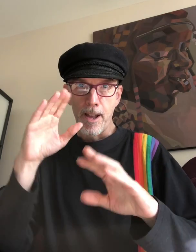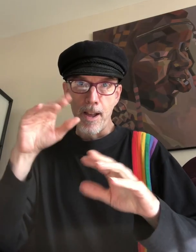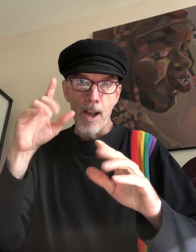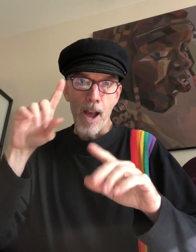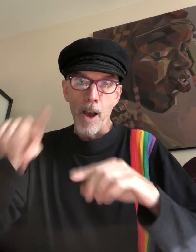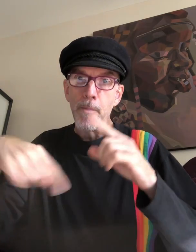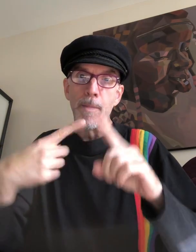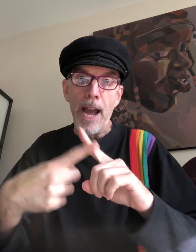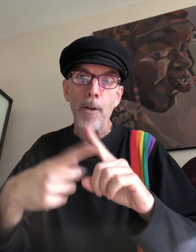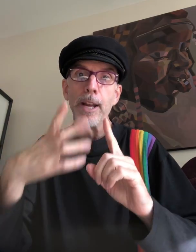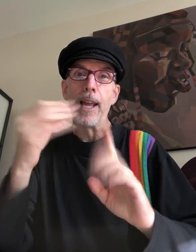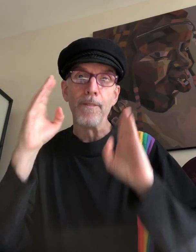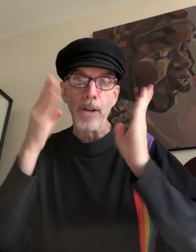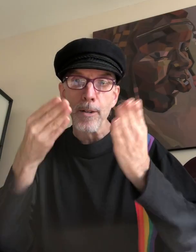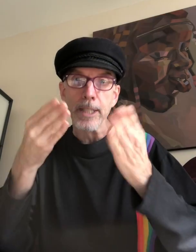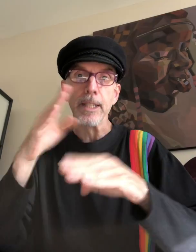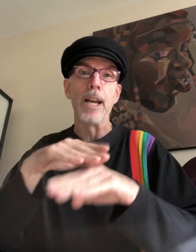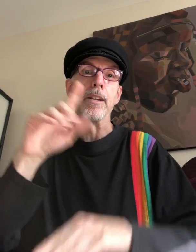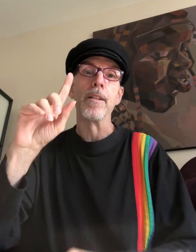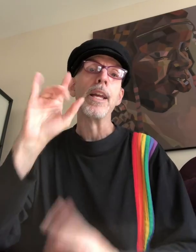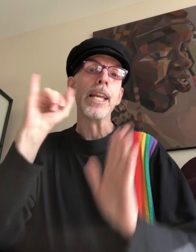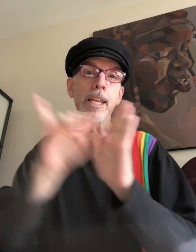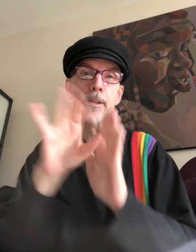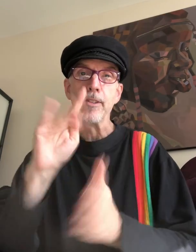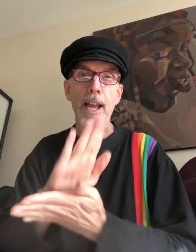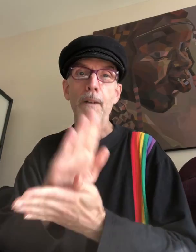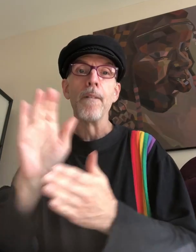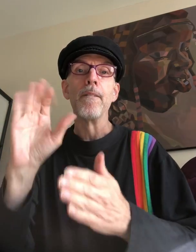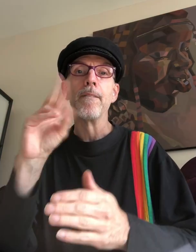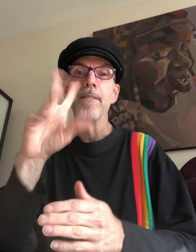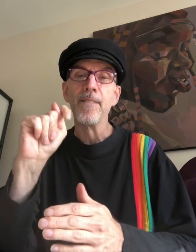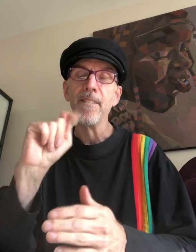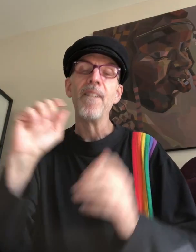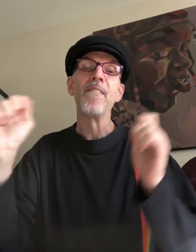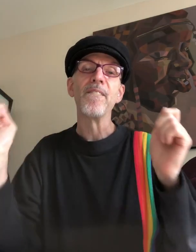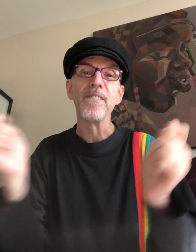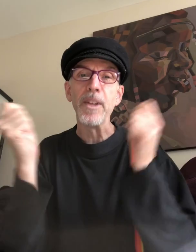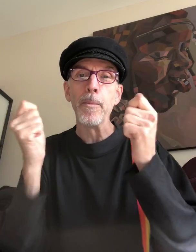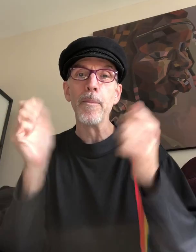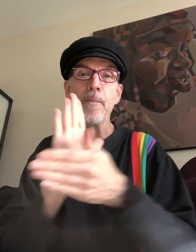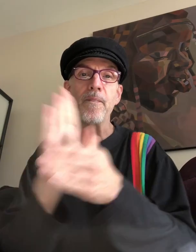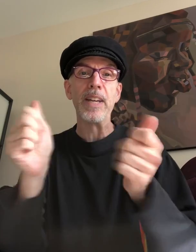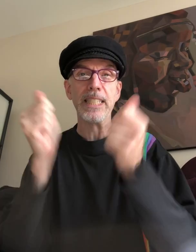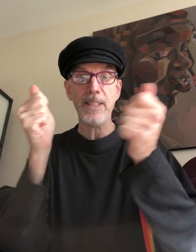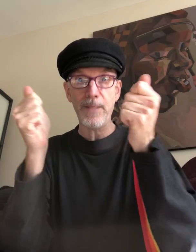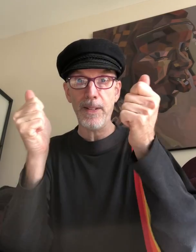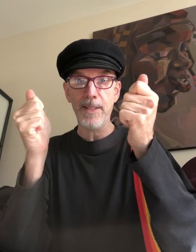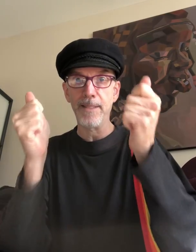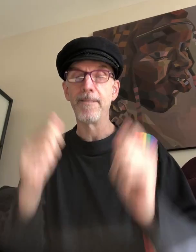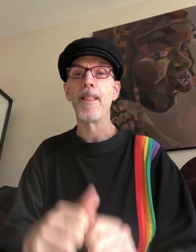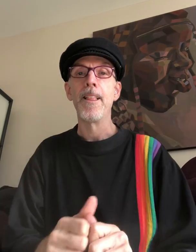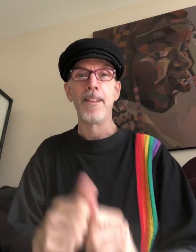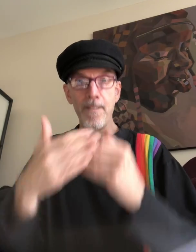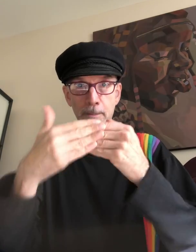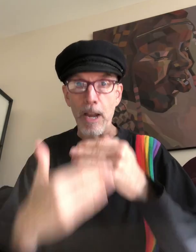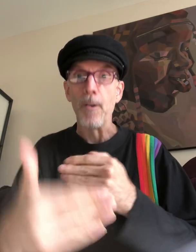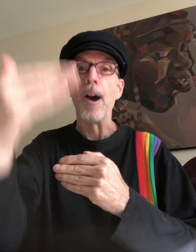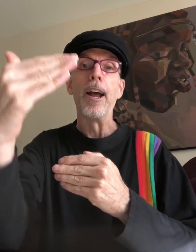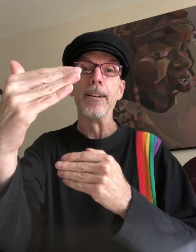About and focus on Amy Michelle Film Festival. From now on